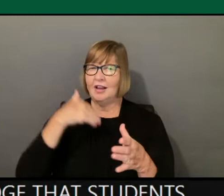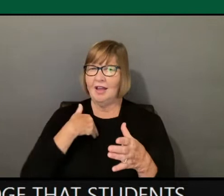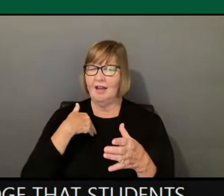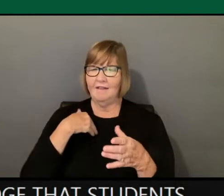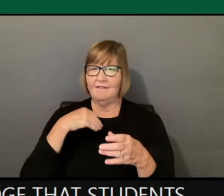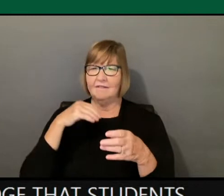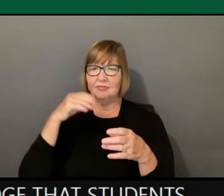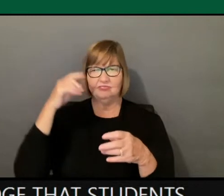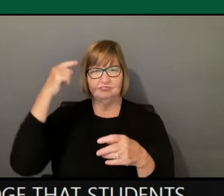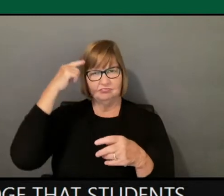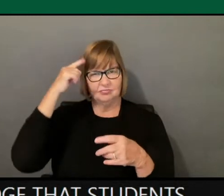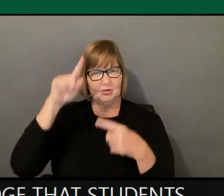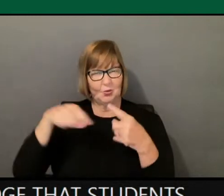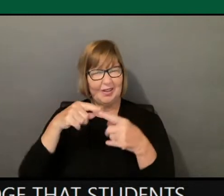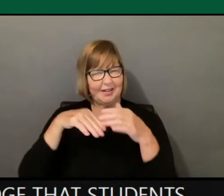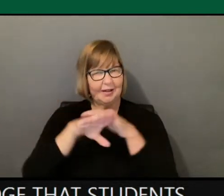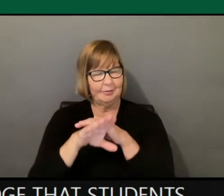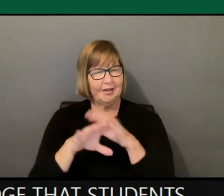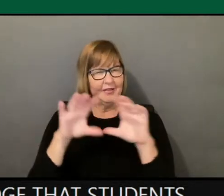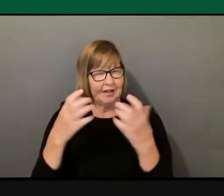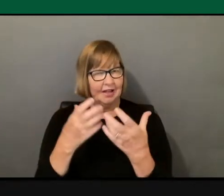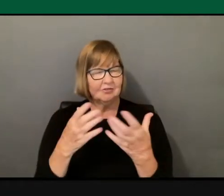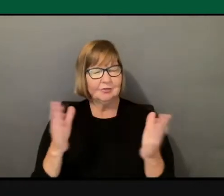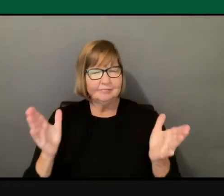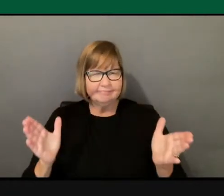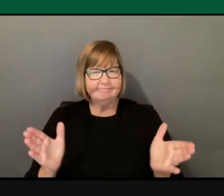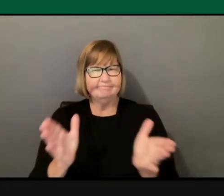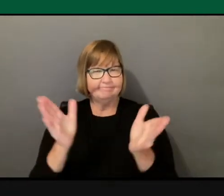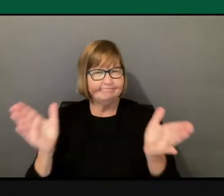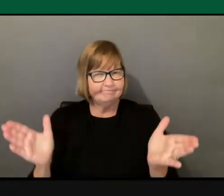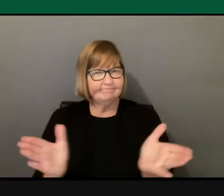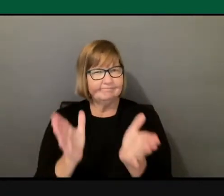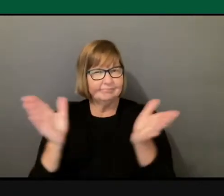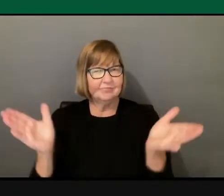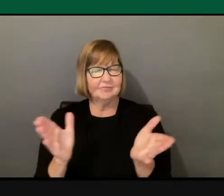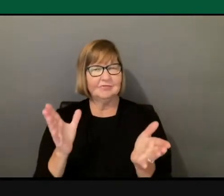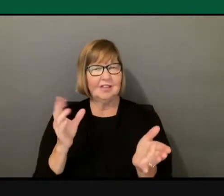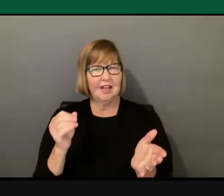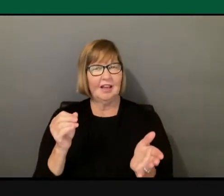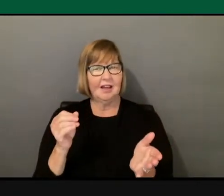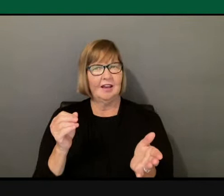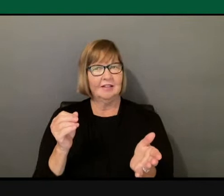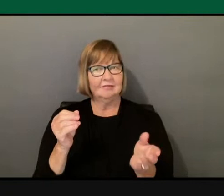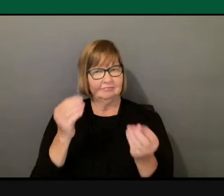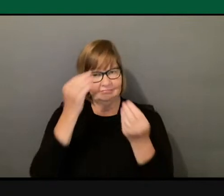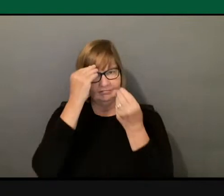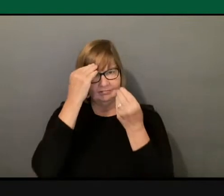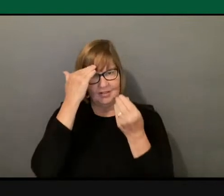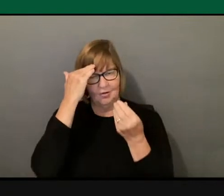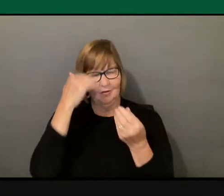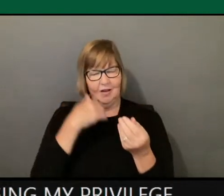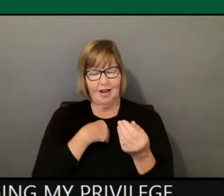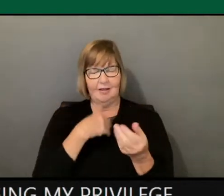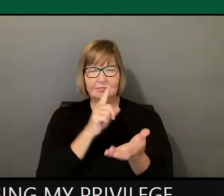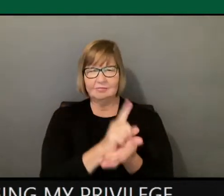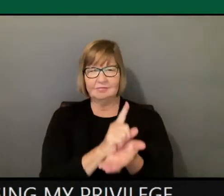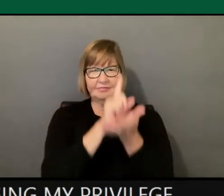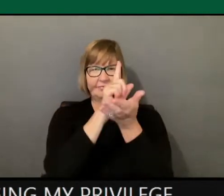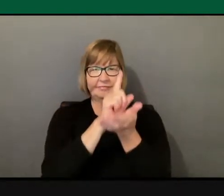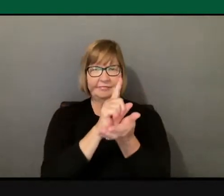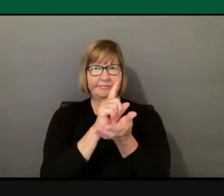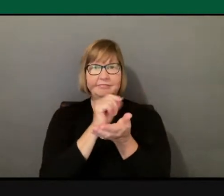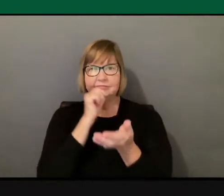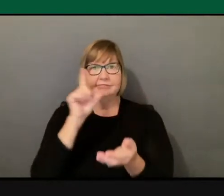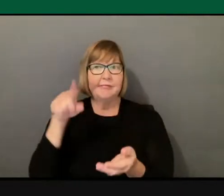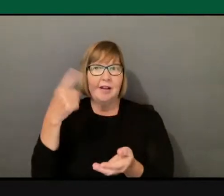By pushing and acknowledging my privilege that I'm not the holder of knowledge. I'm not the sole holder of knowledge,